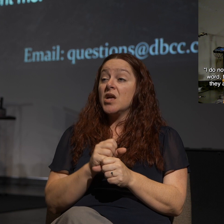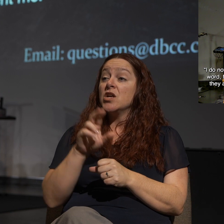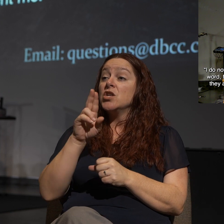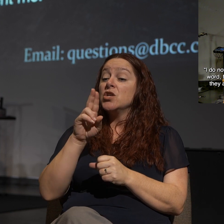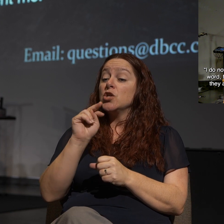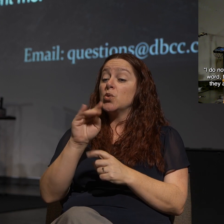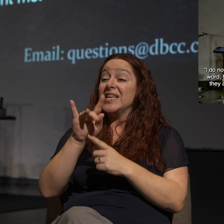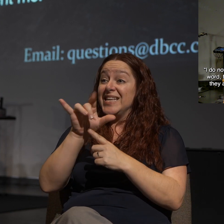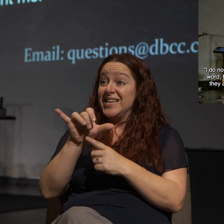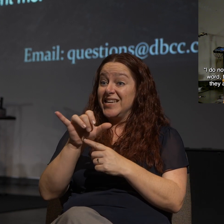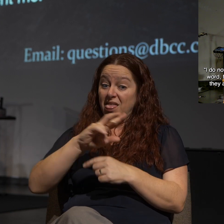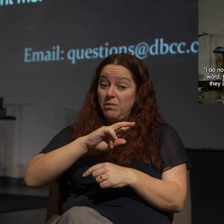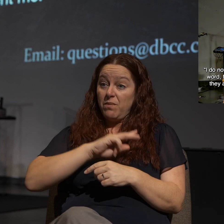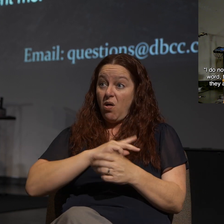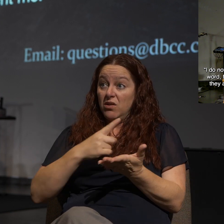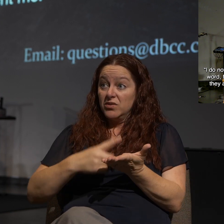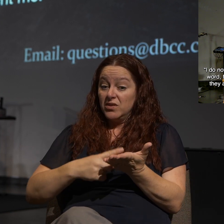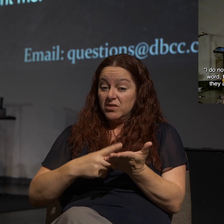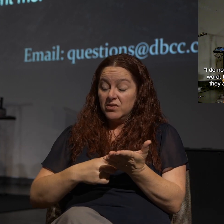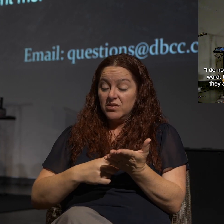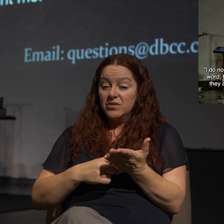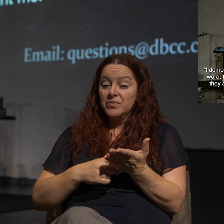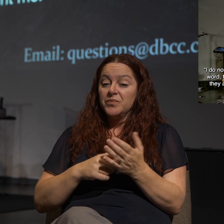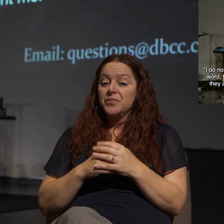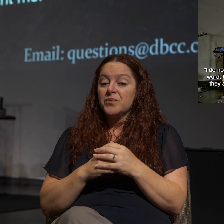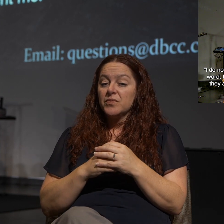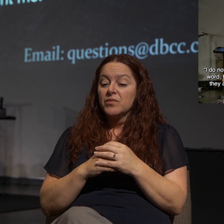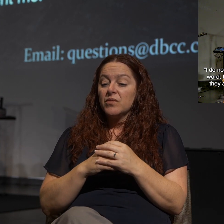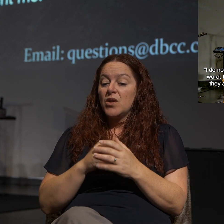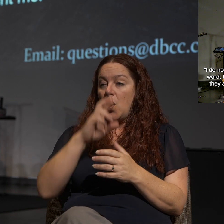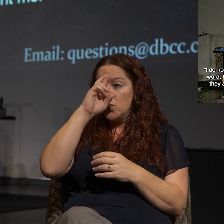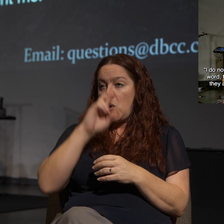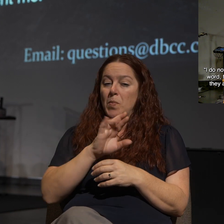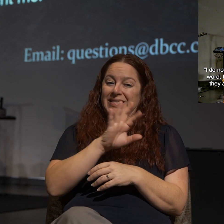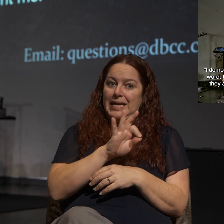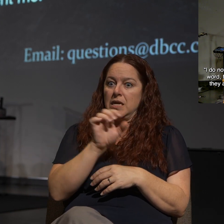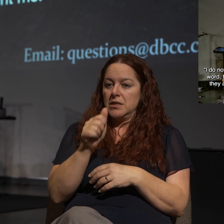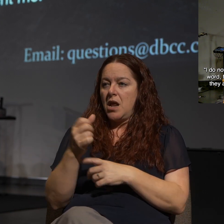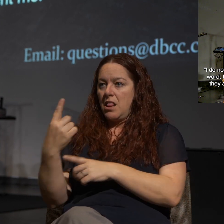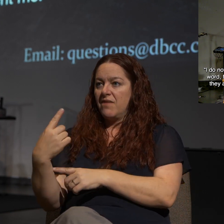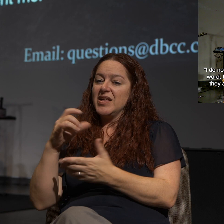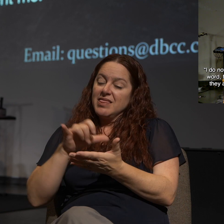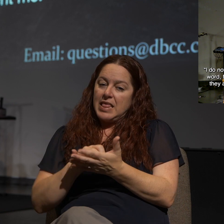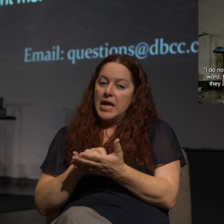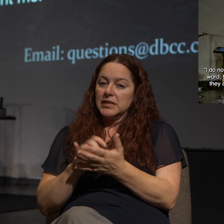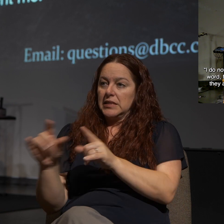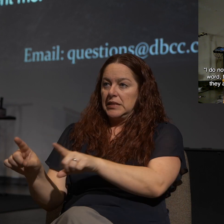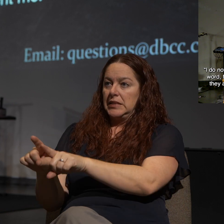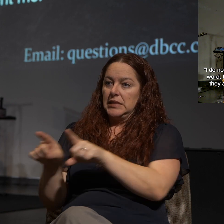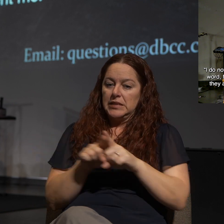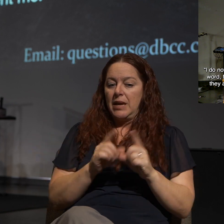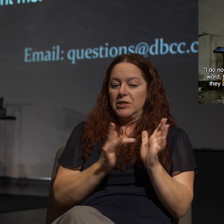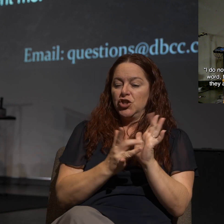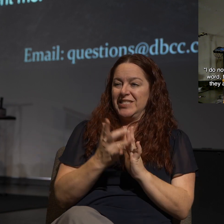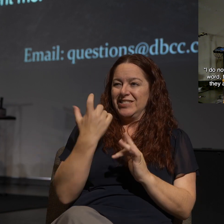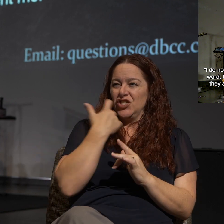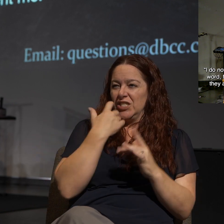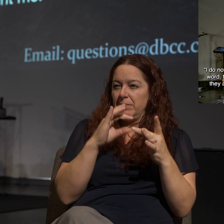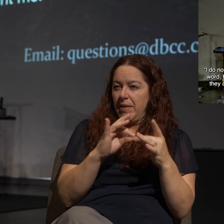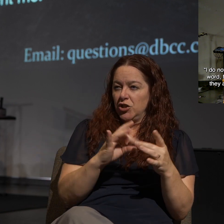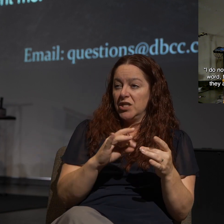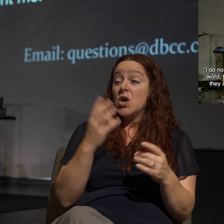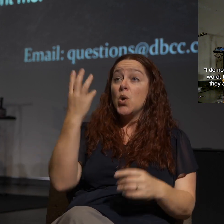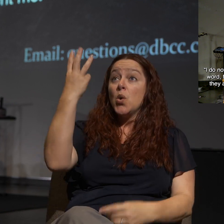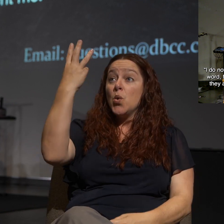that Paul is talking about in Romans 9, 10, 11 is unity that Jesus just mentioned here. And on